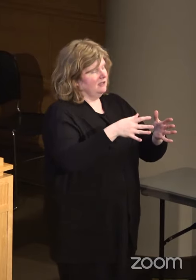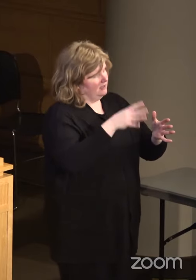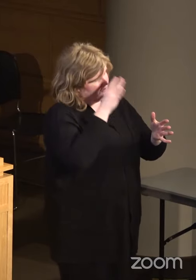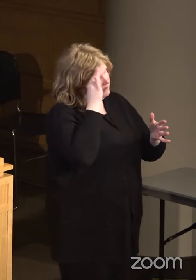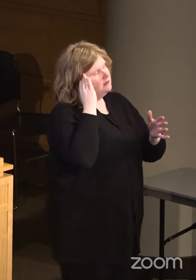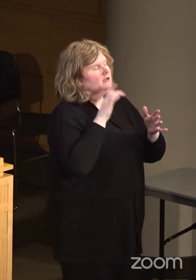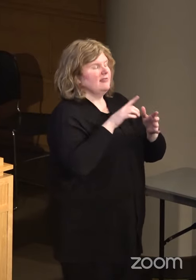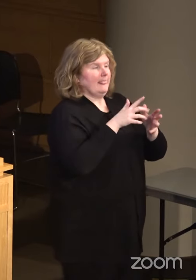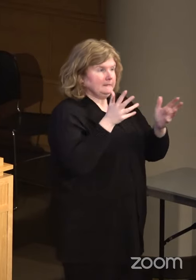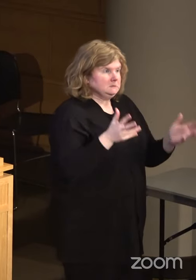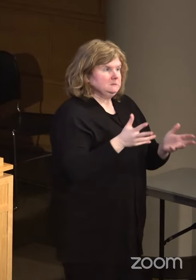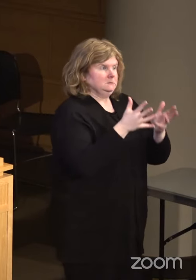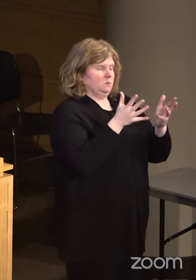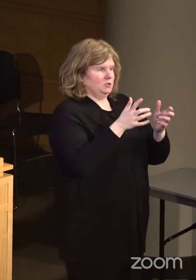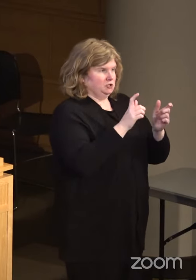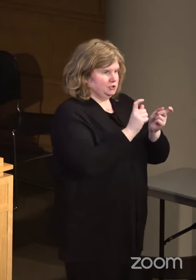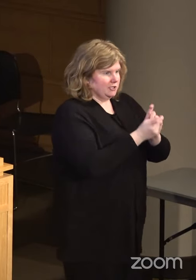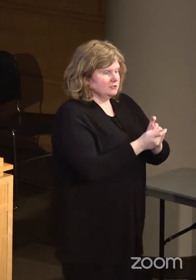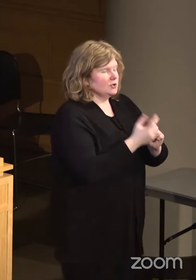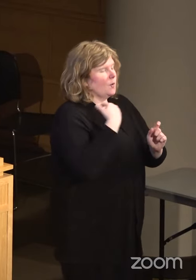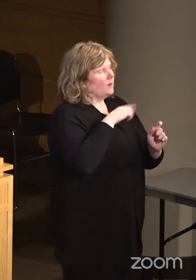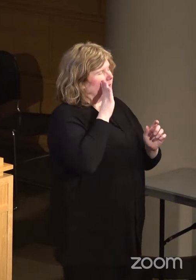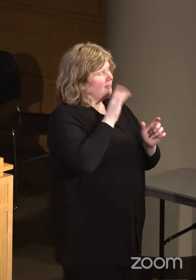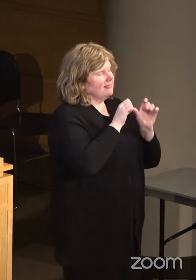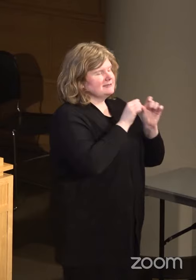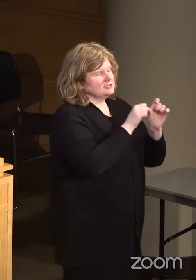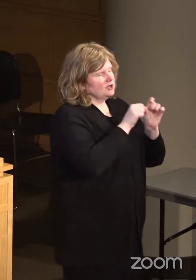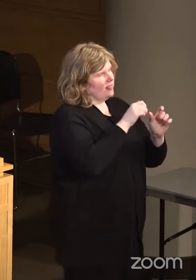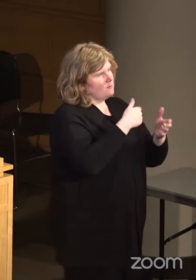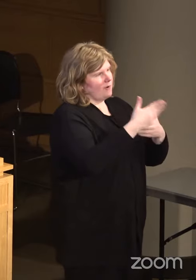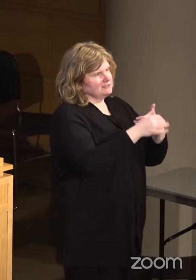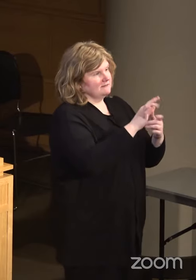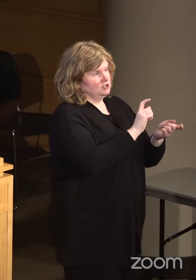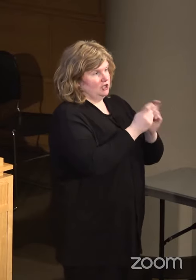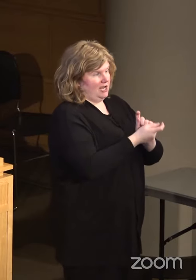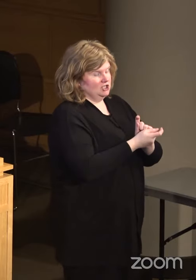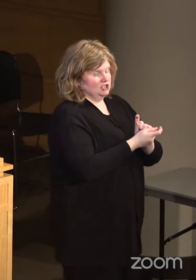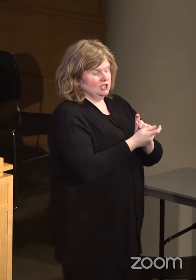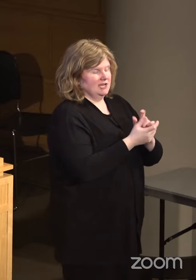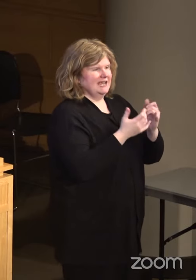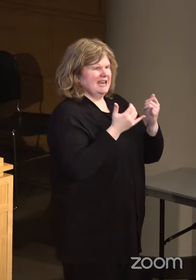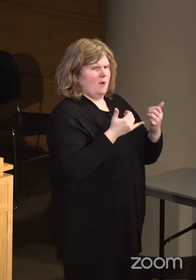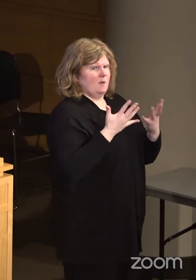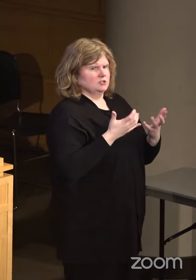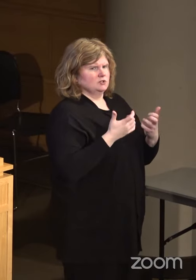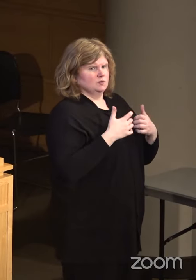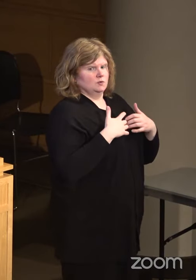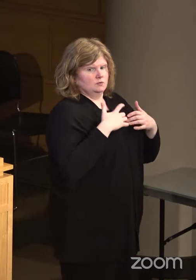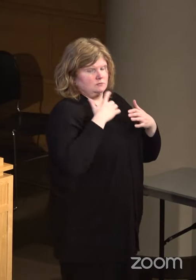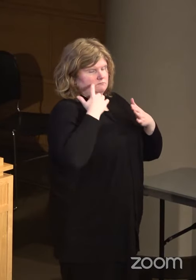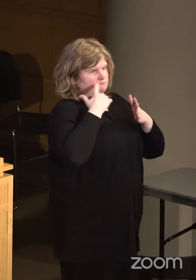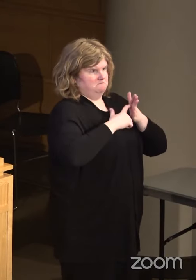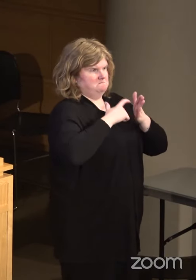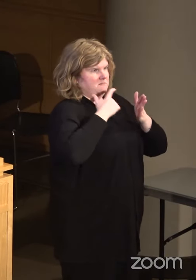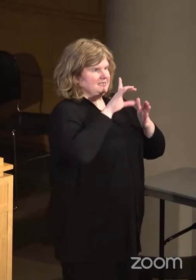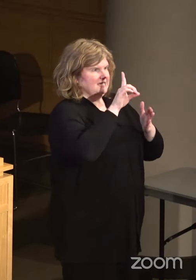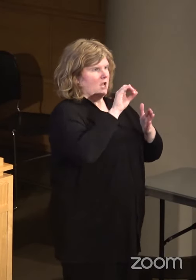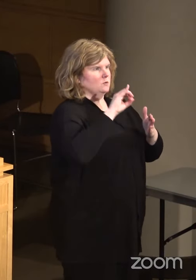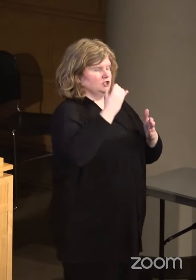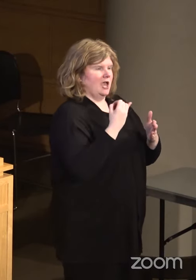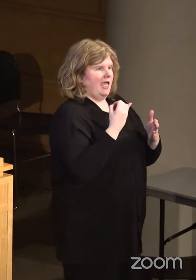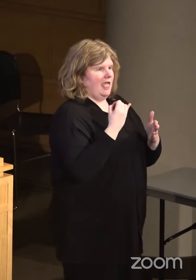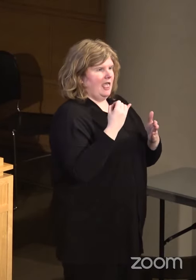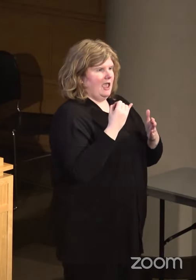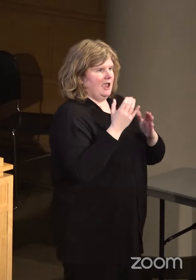change, and we will continue this process of change. And with that, I want to appreciate DOJ, right? Y'all give it up